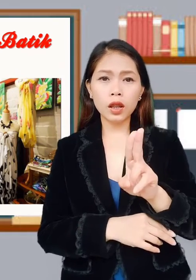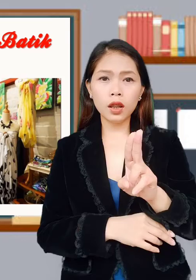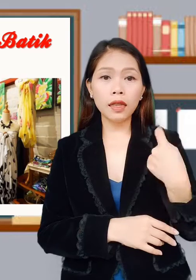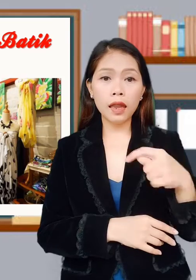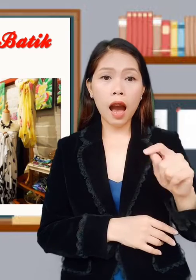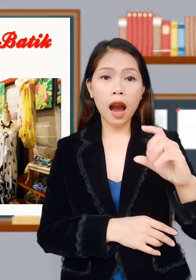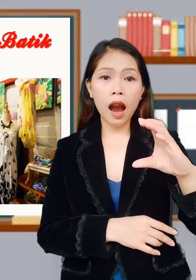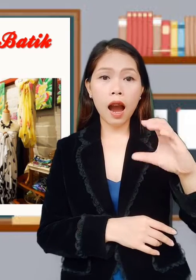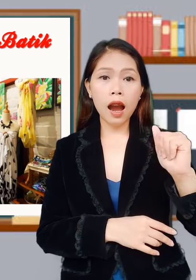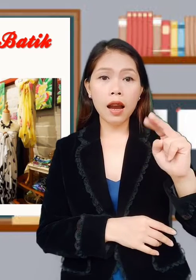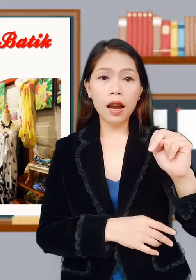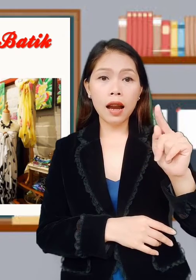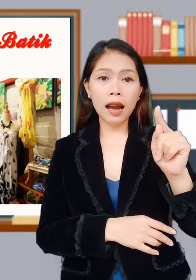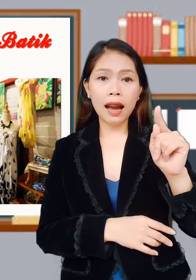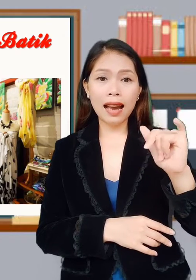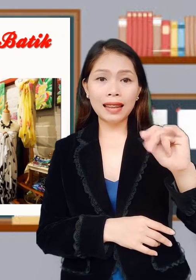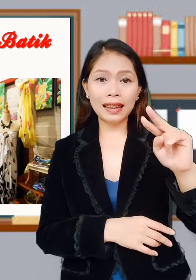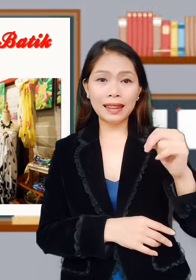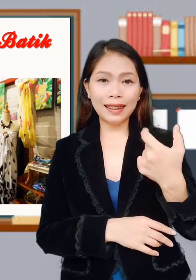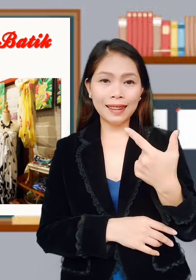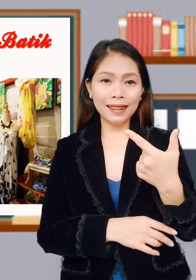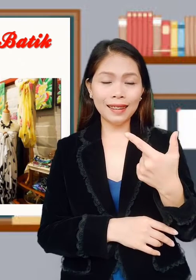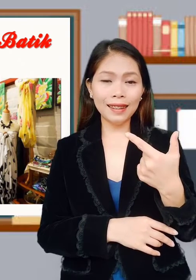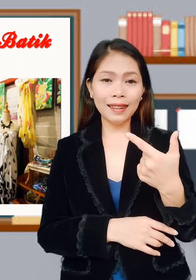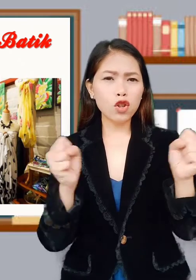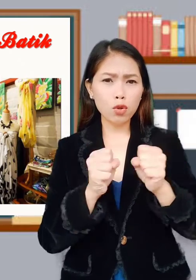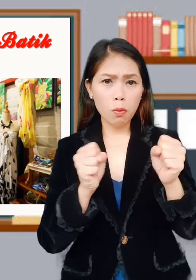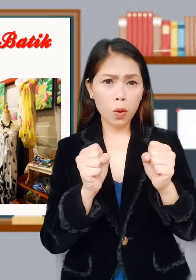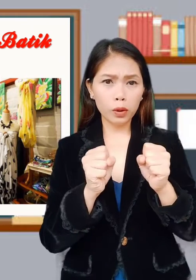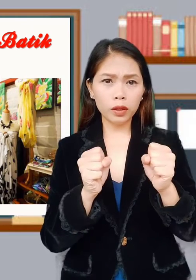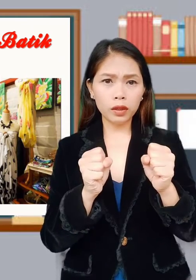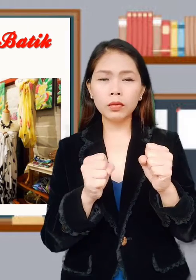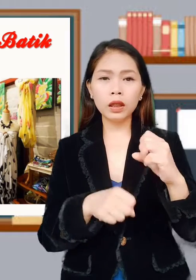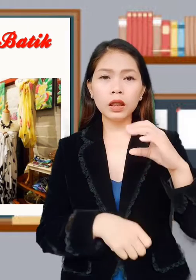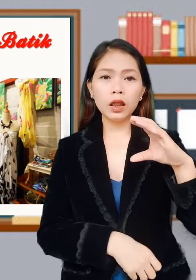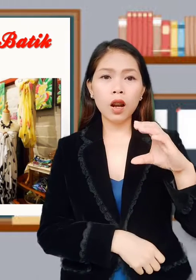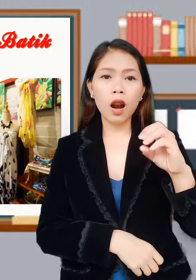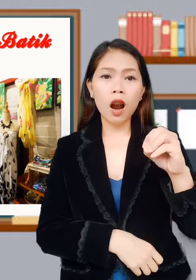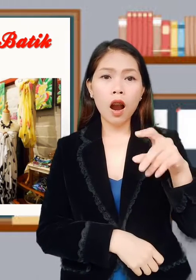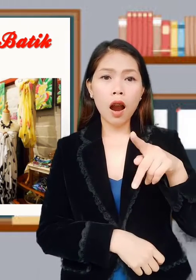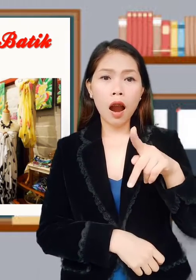a small copper container